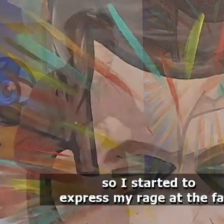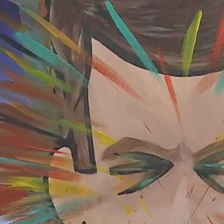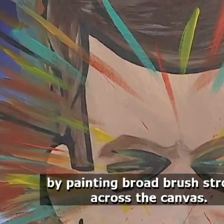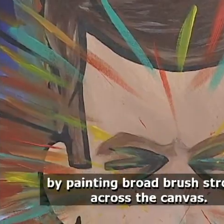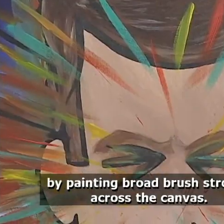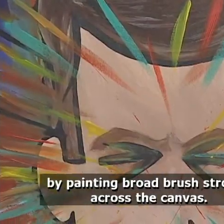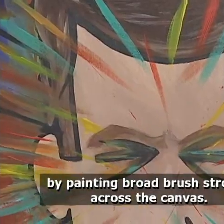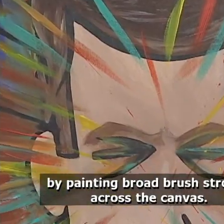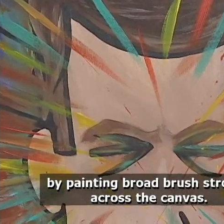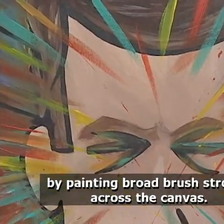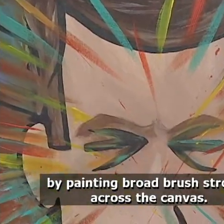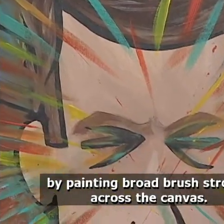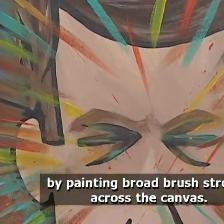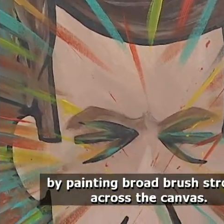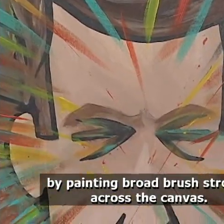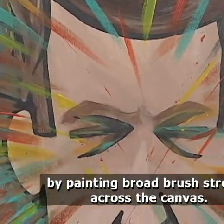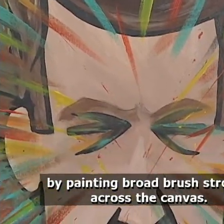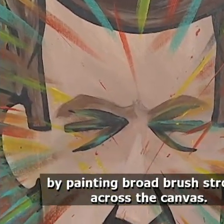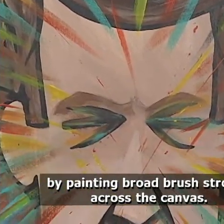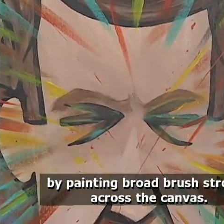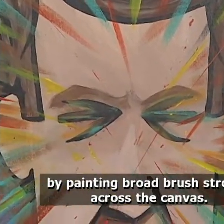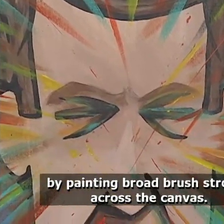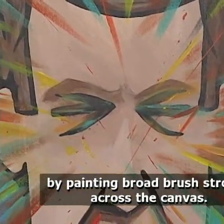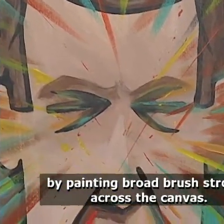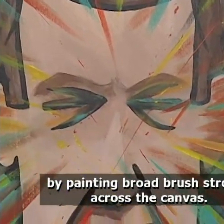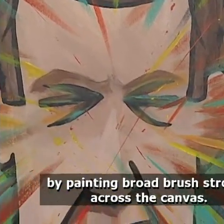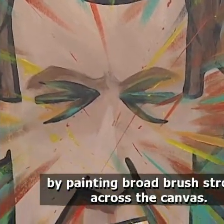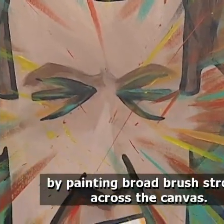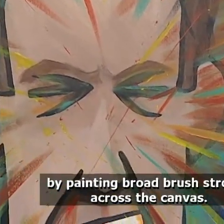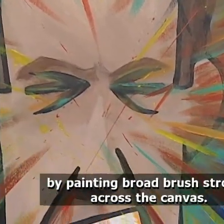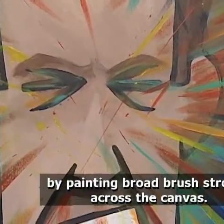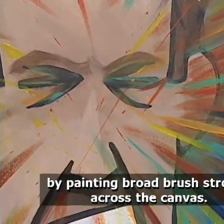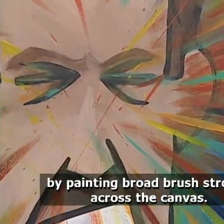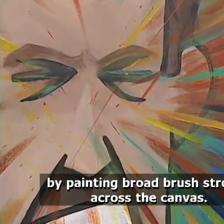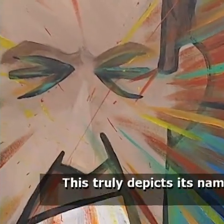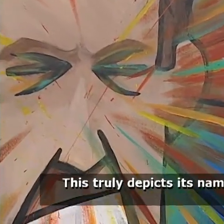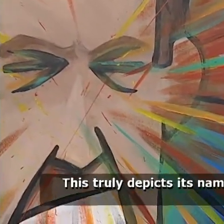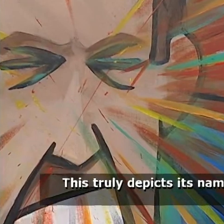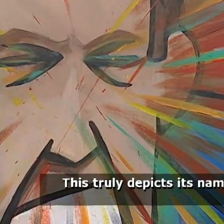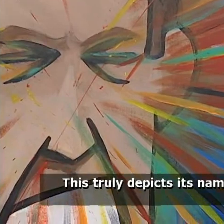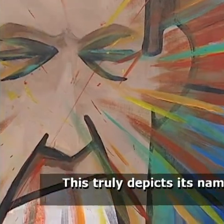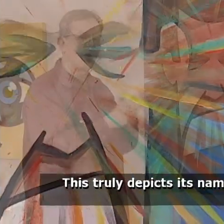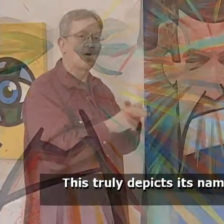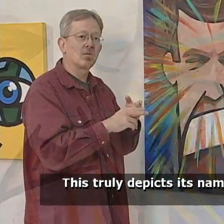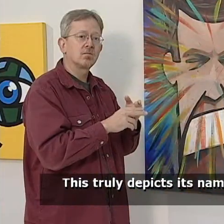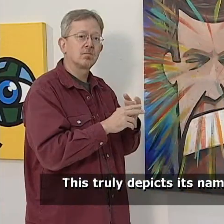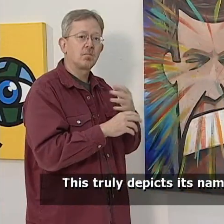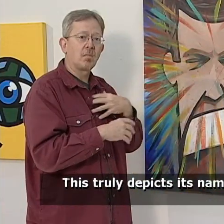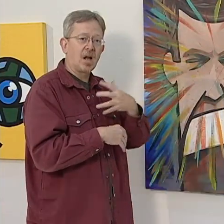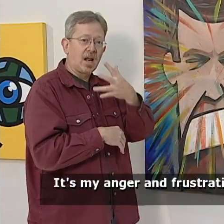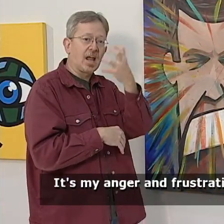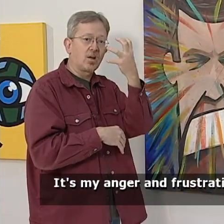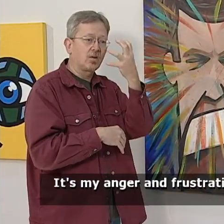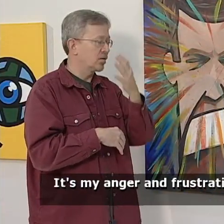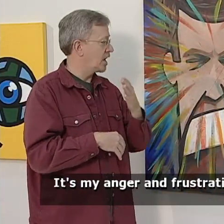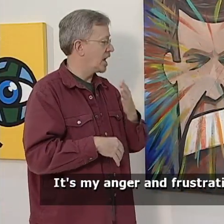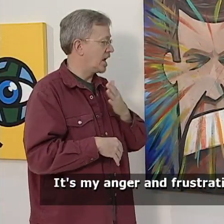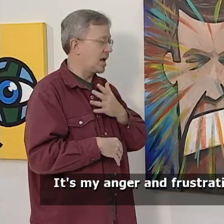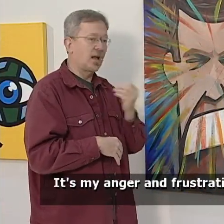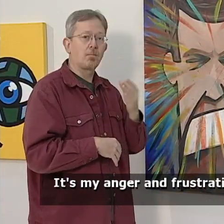at the face by painting broad brushstrokes across the canvas. This truly depicts its name. It's my anger